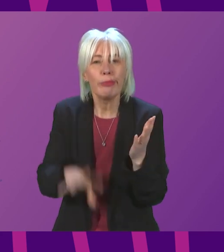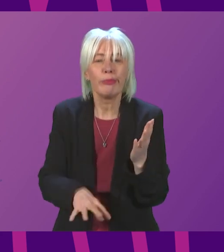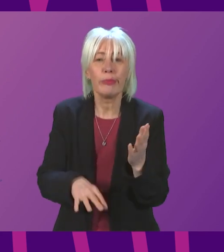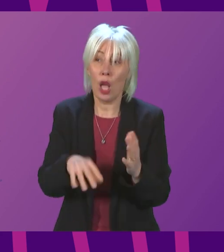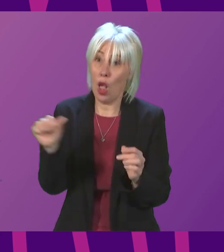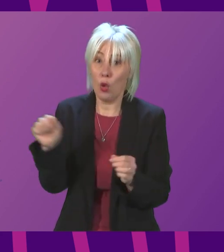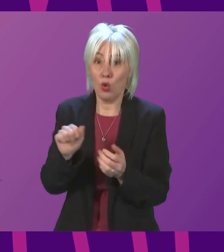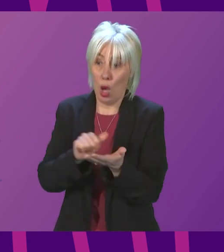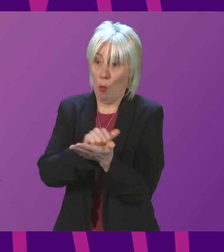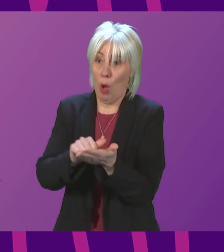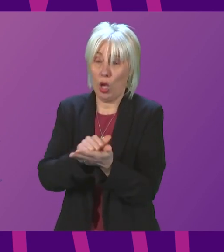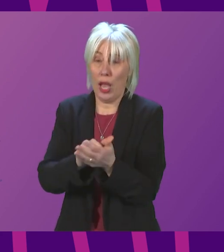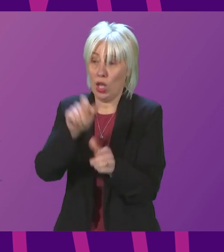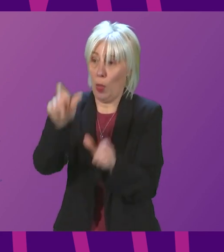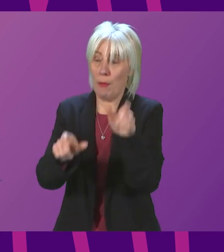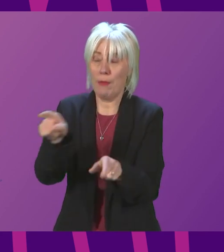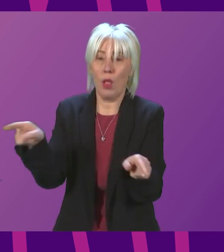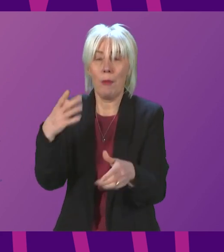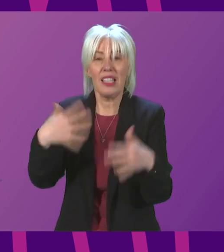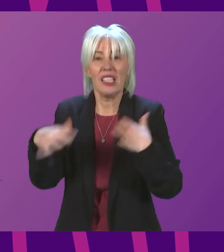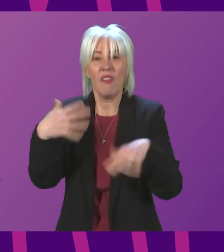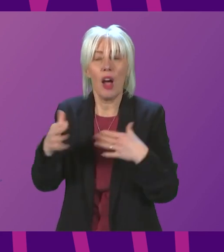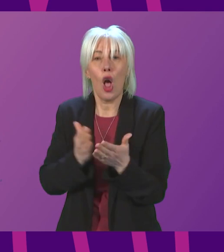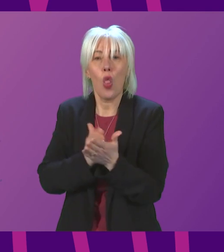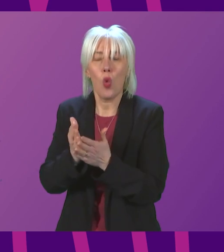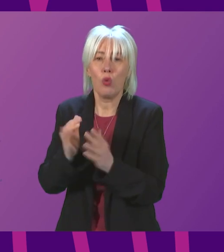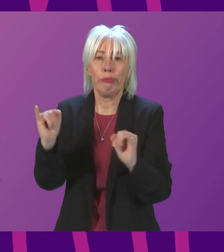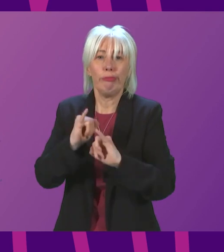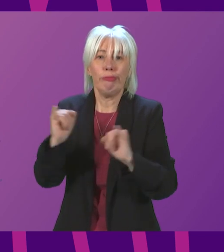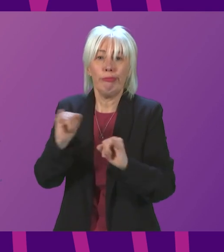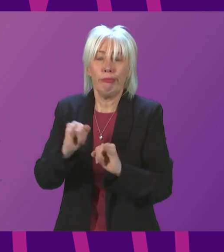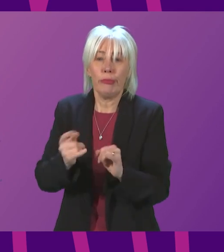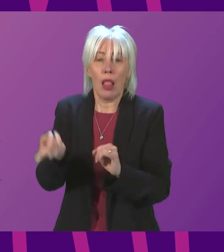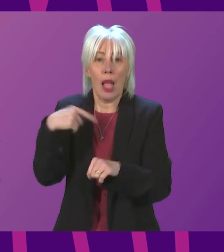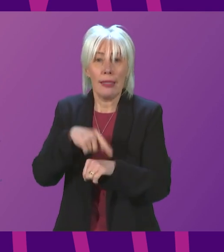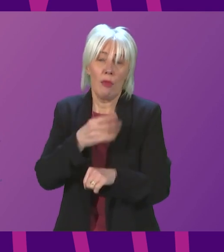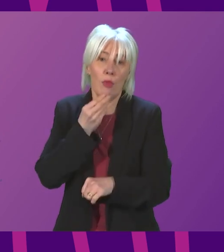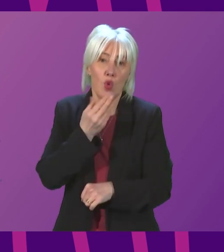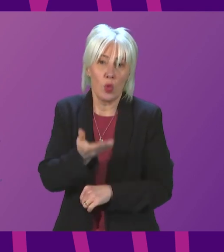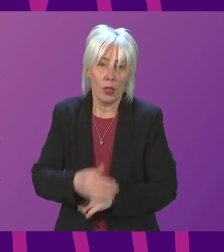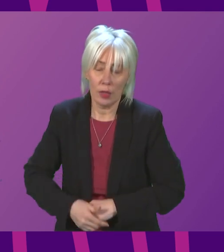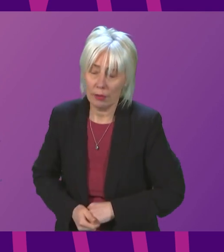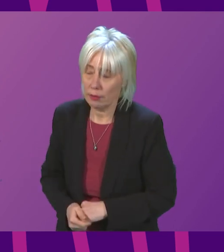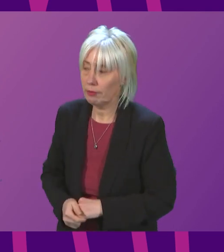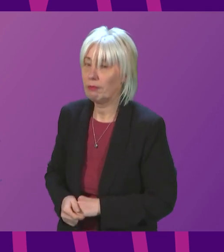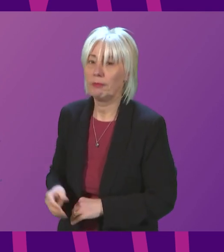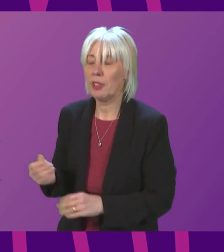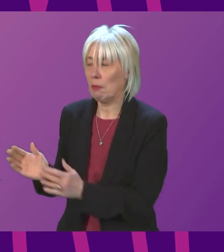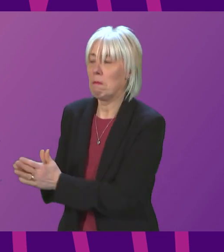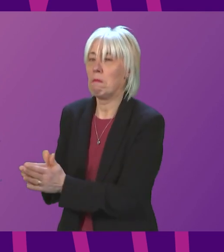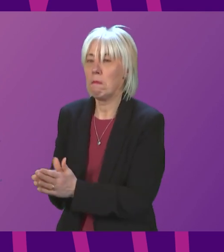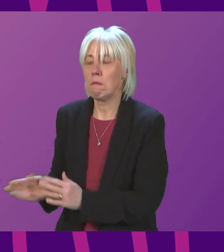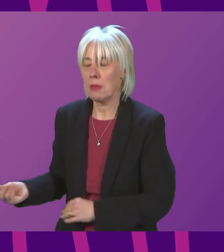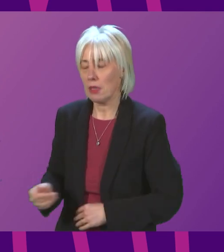apology to those who suffered the disastrous consequences the last time it was used First Minister